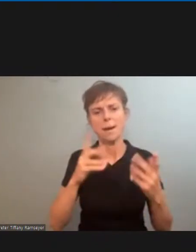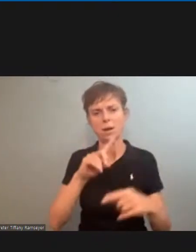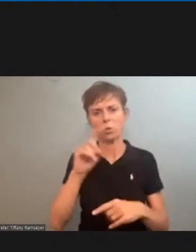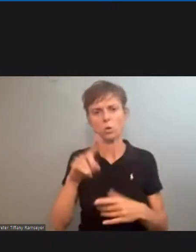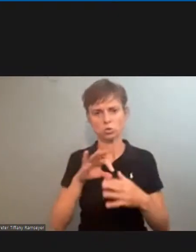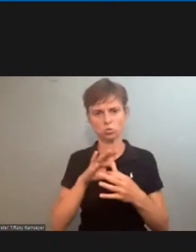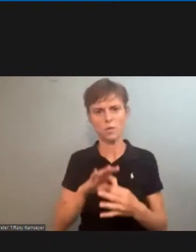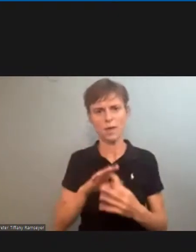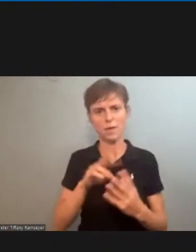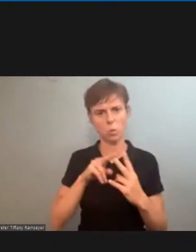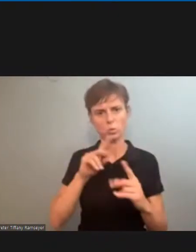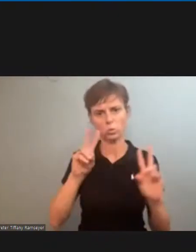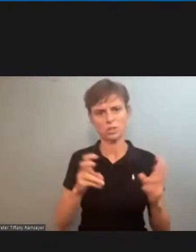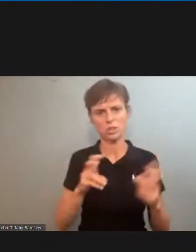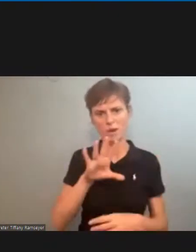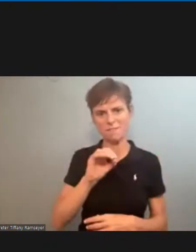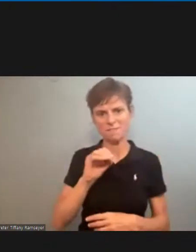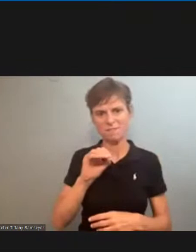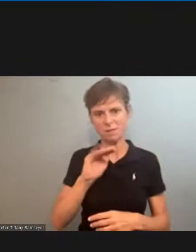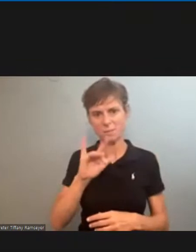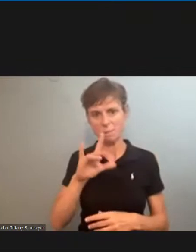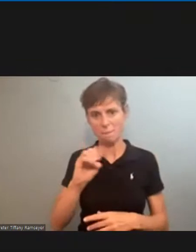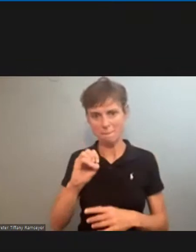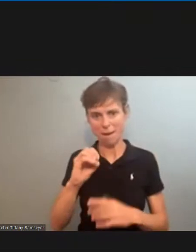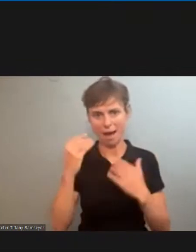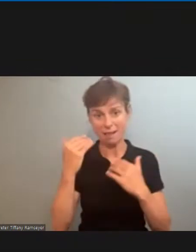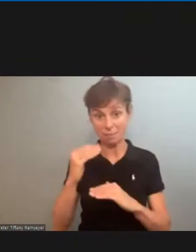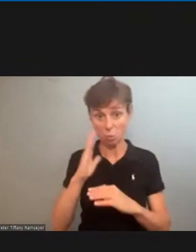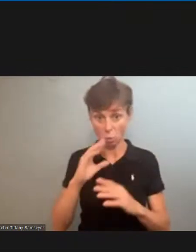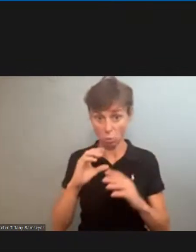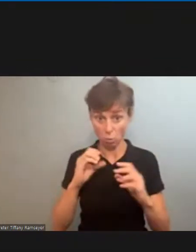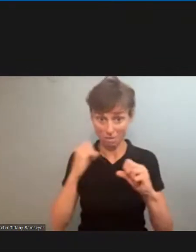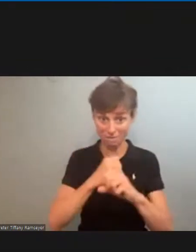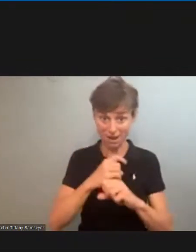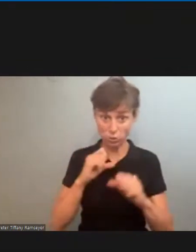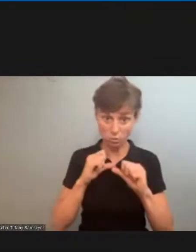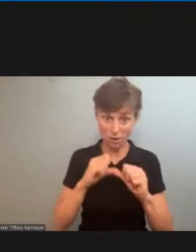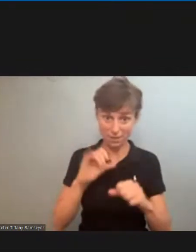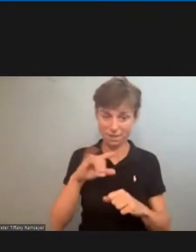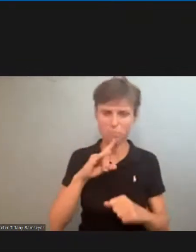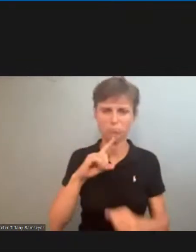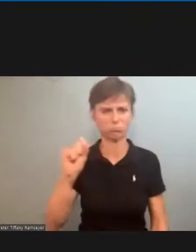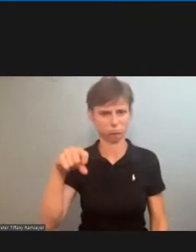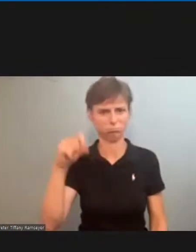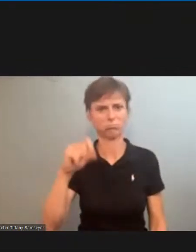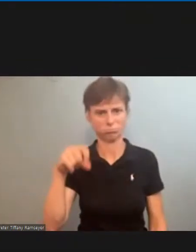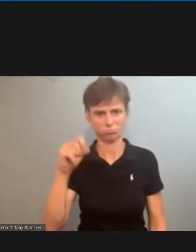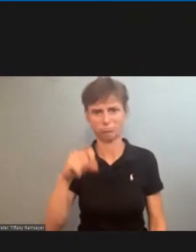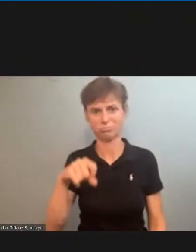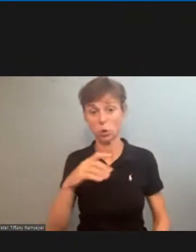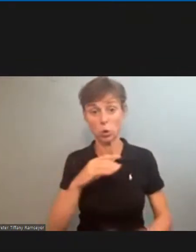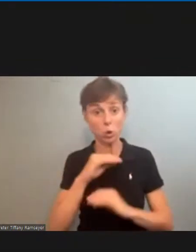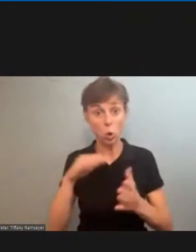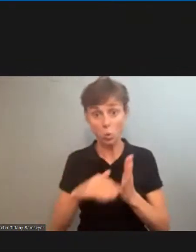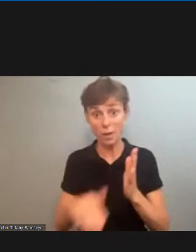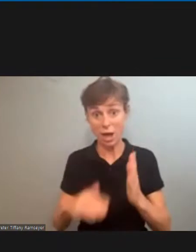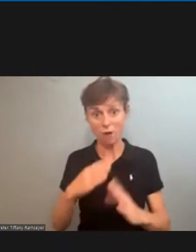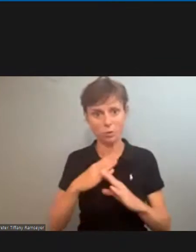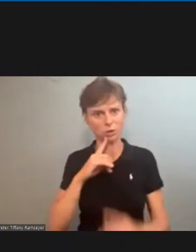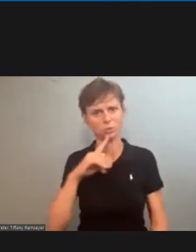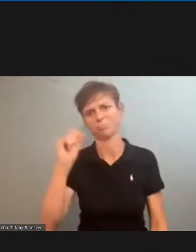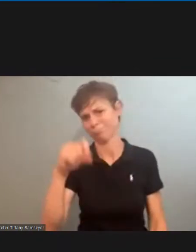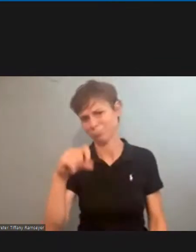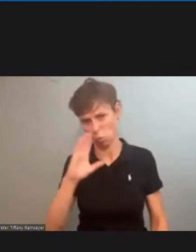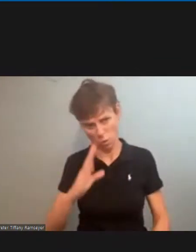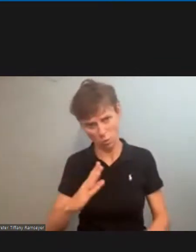those two issues 50 mile limit are we going to fight to maintain it absolutely no layout protection we're going to fight to maintain it absolutely